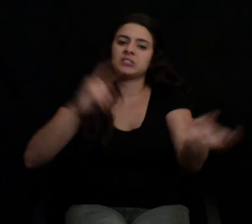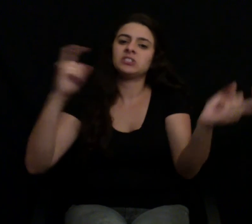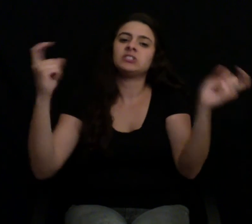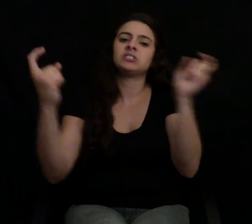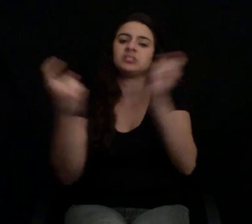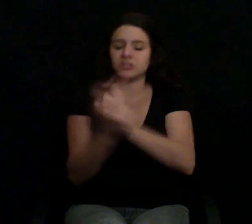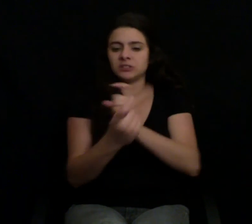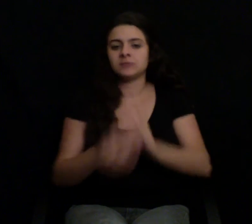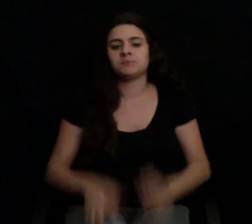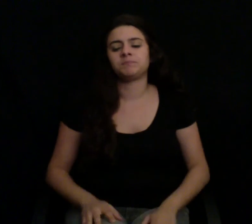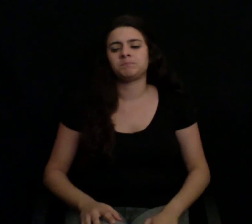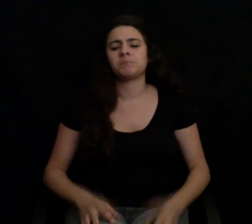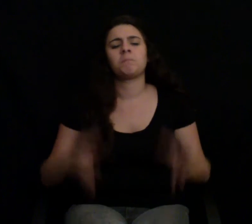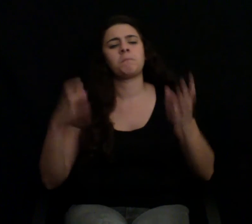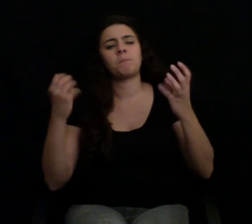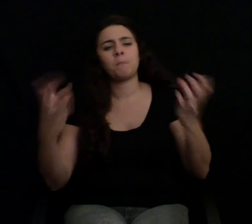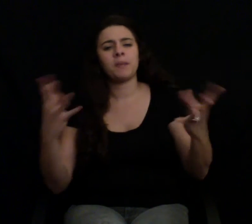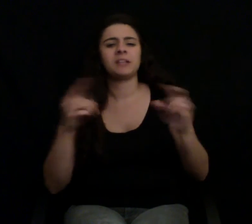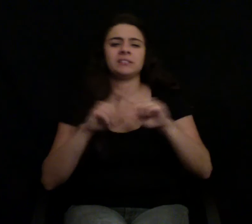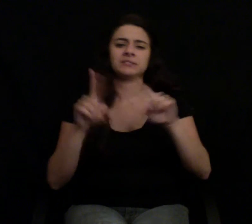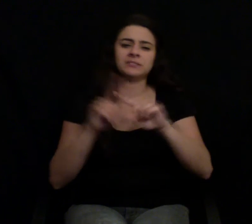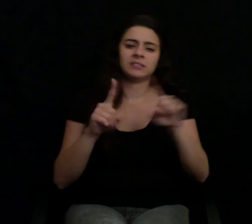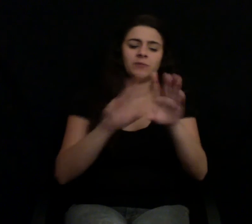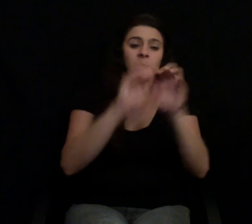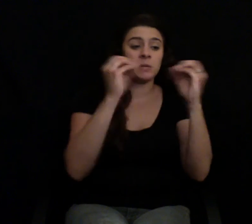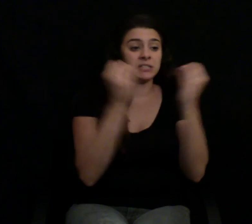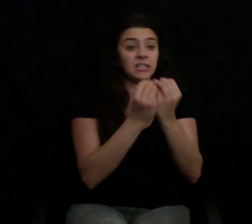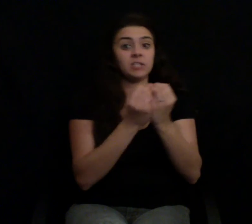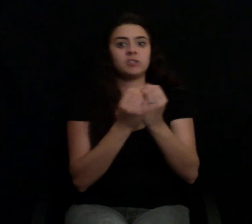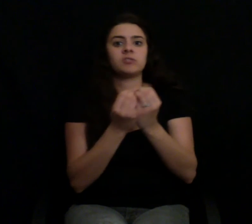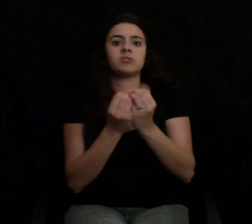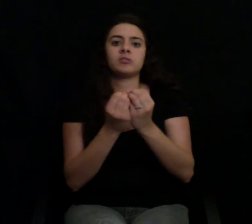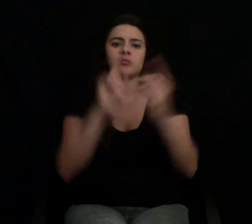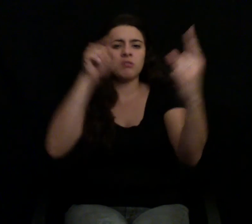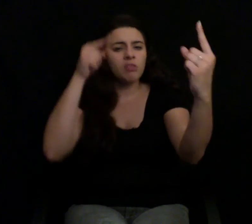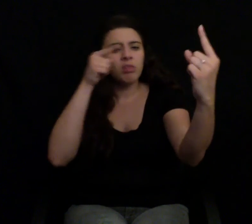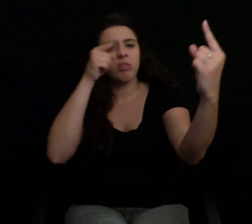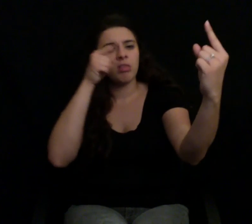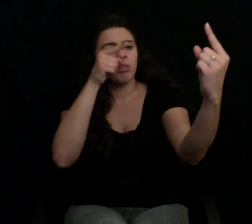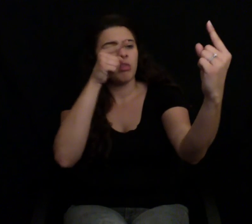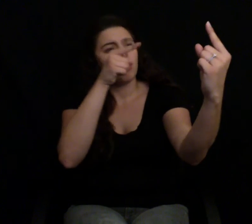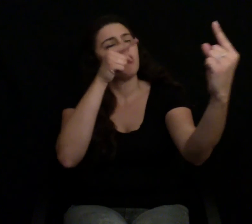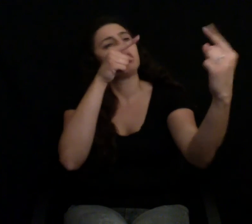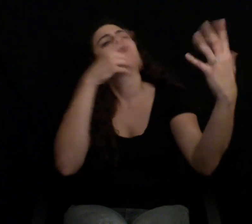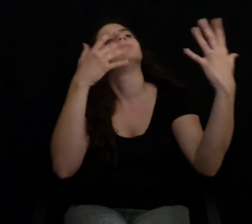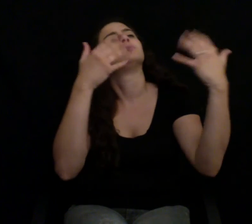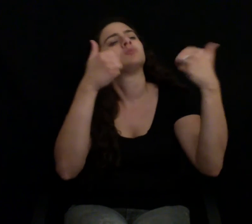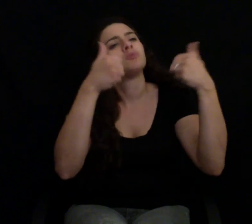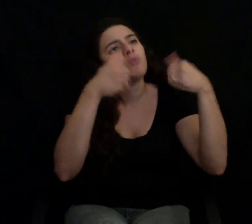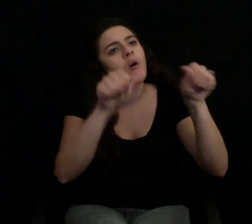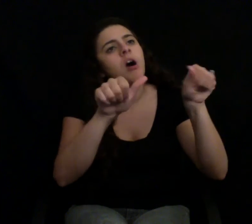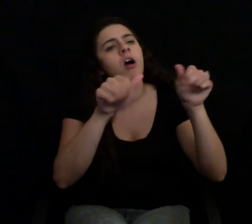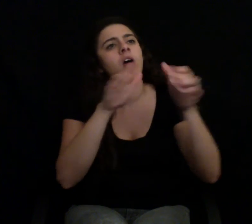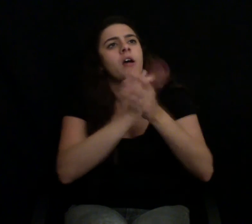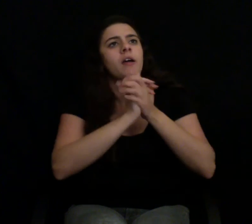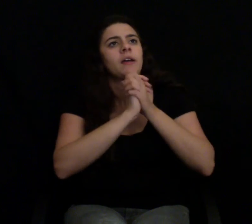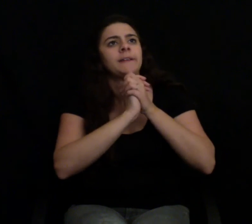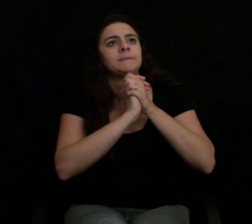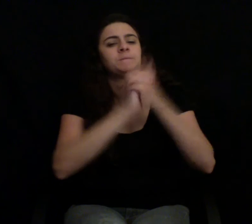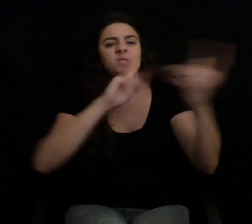organizations fighting for this for decades. What really struck me, though, is that this was a video that was a few minutes long, uploaded to YouTube, that started